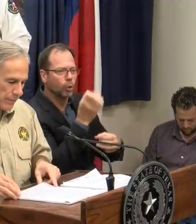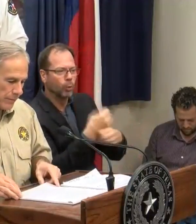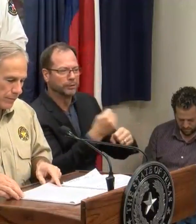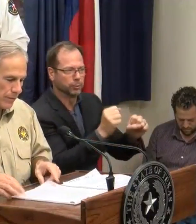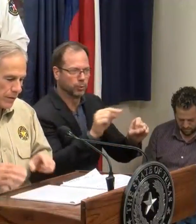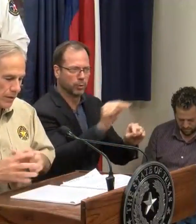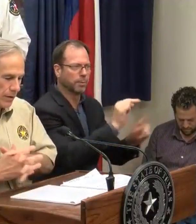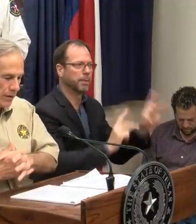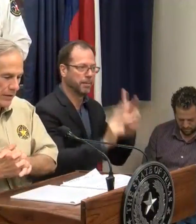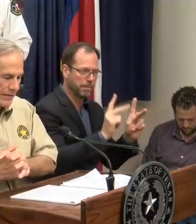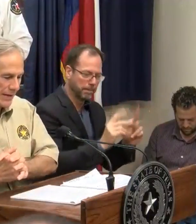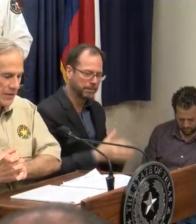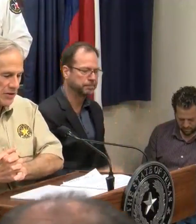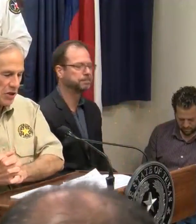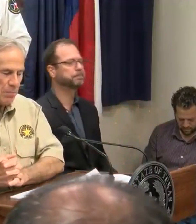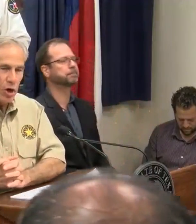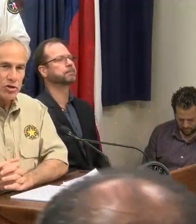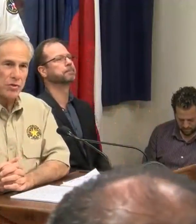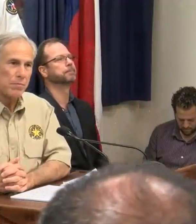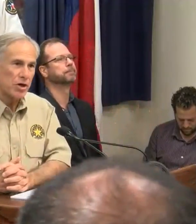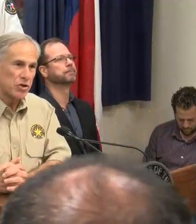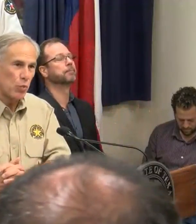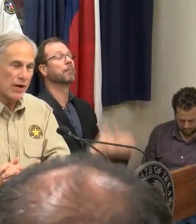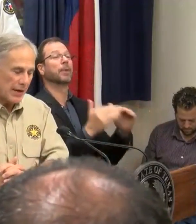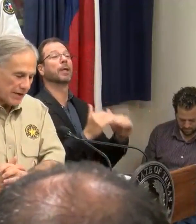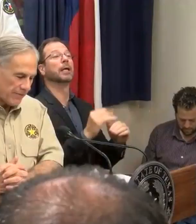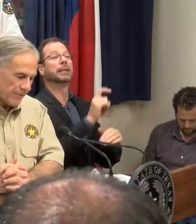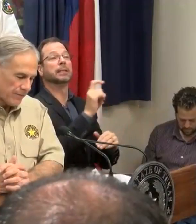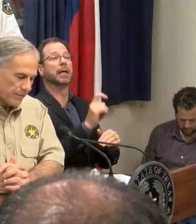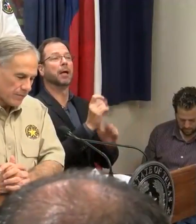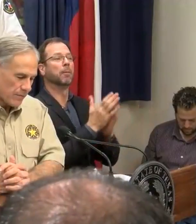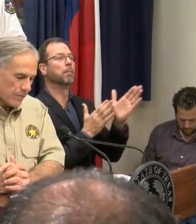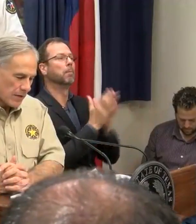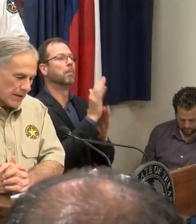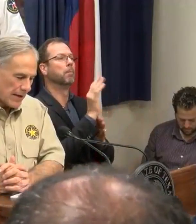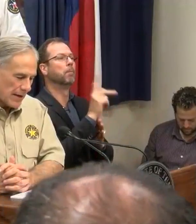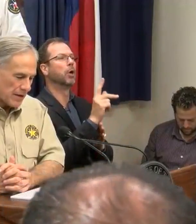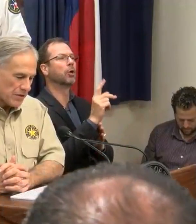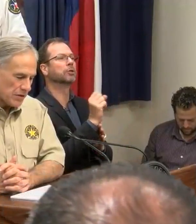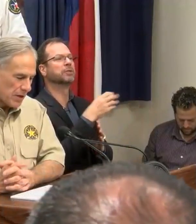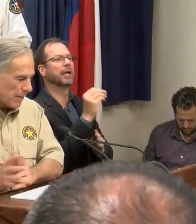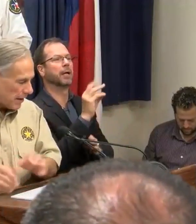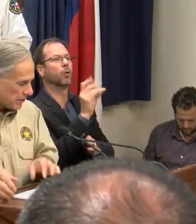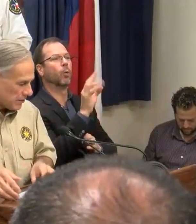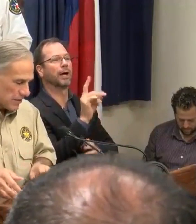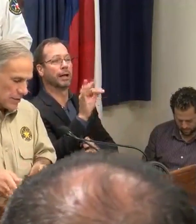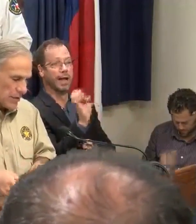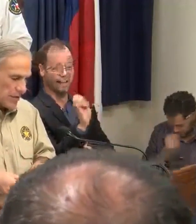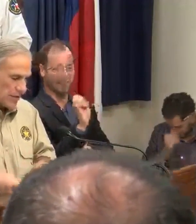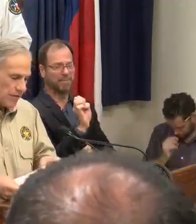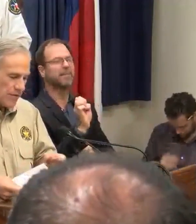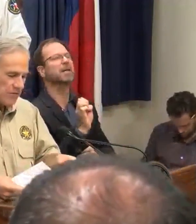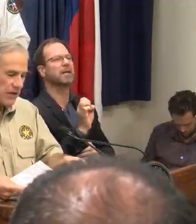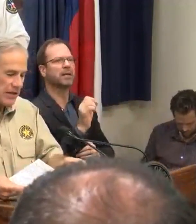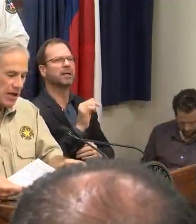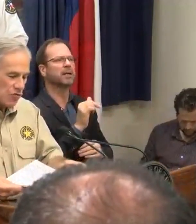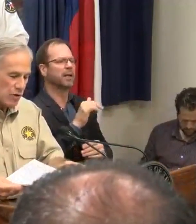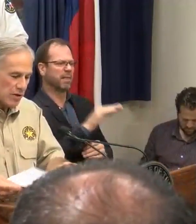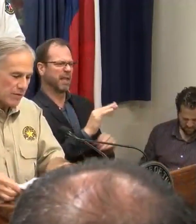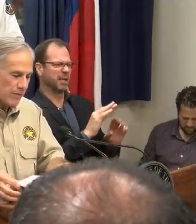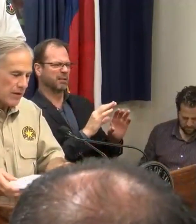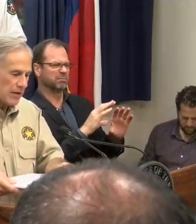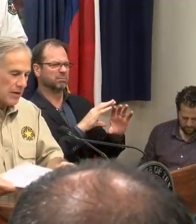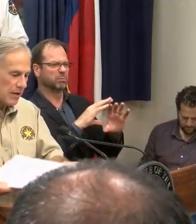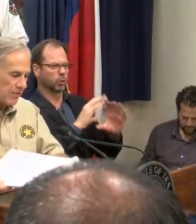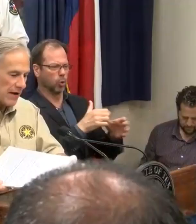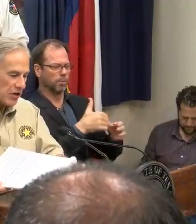The Texas Parks and Wildlife has about 1,500